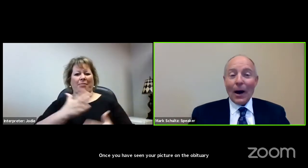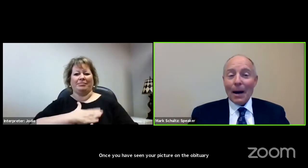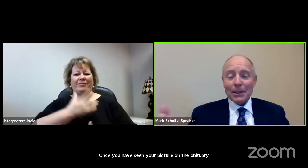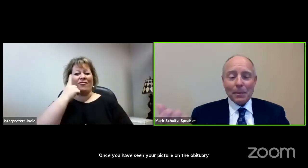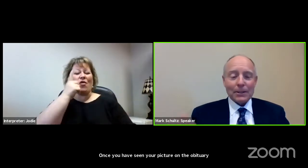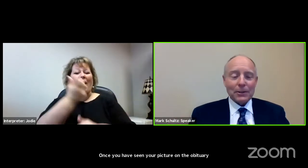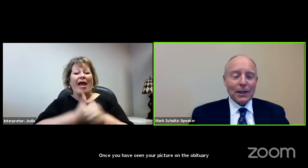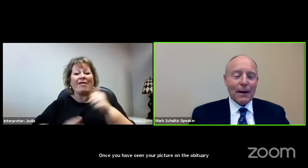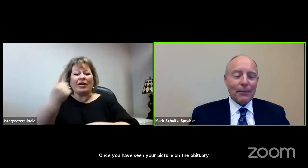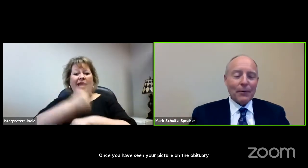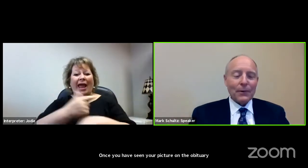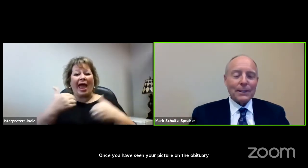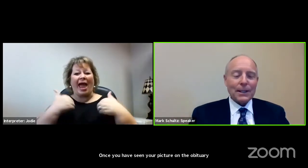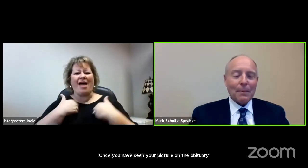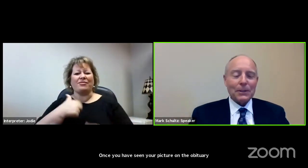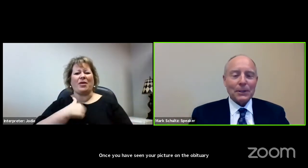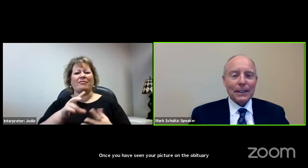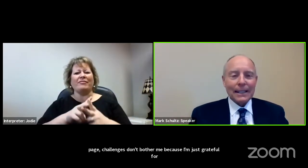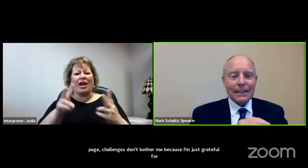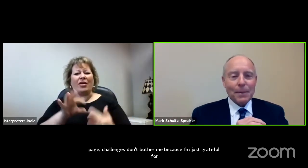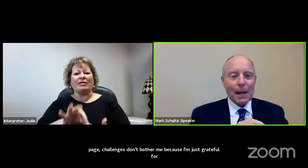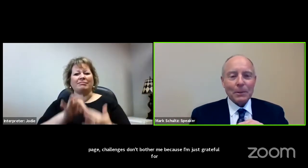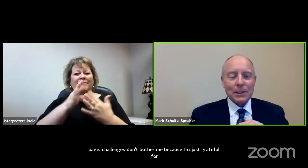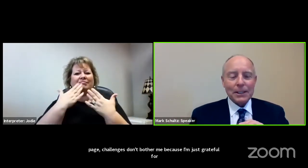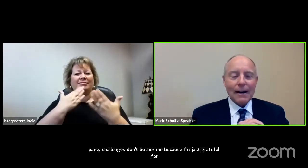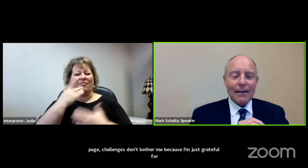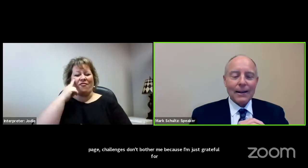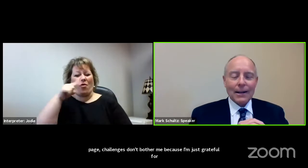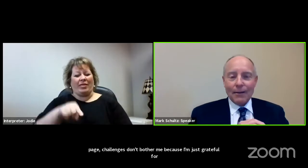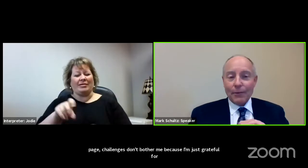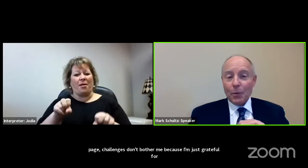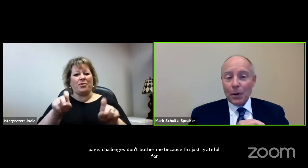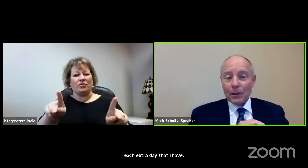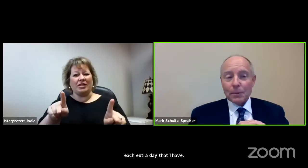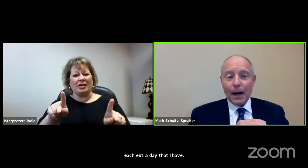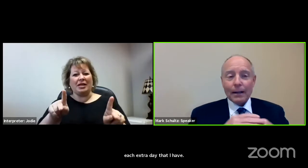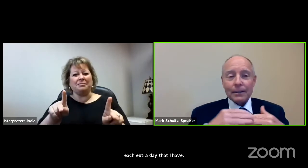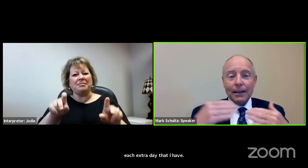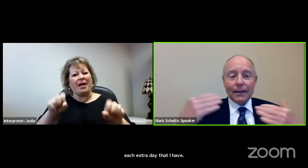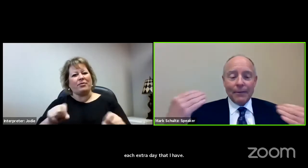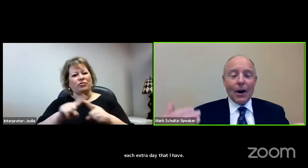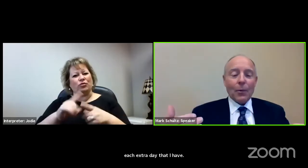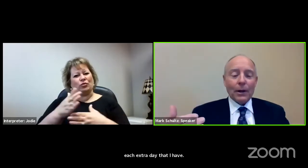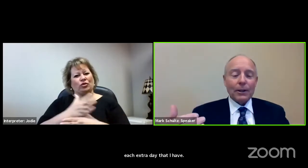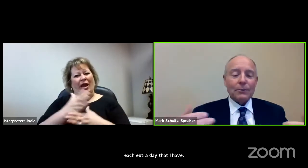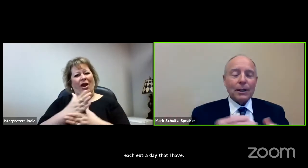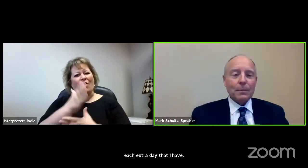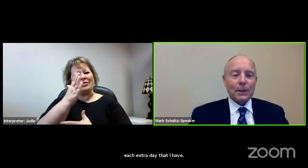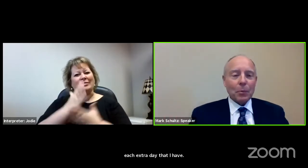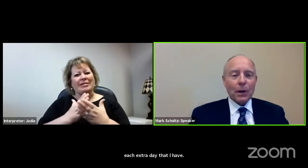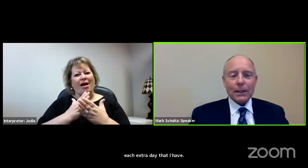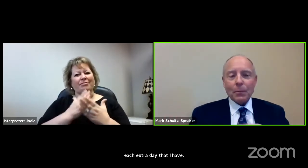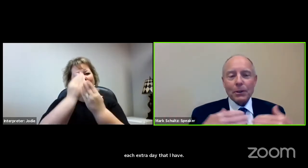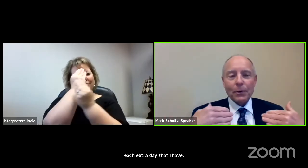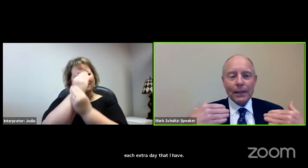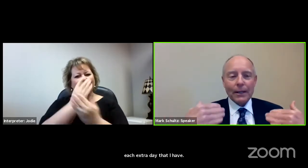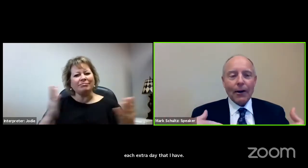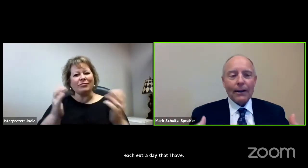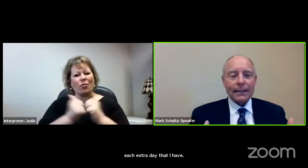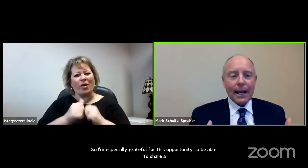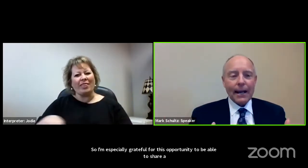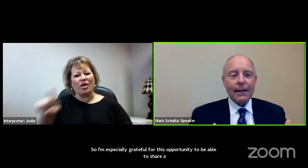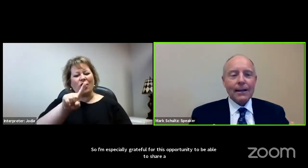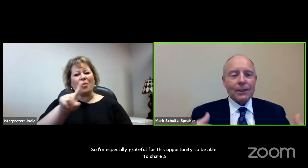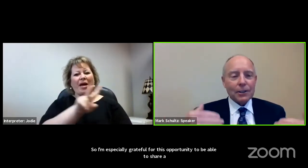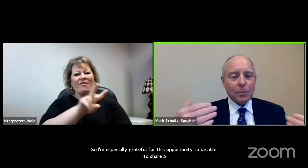So I'm especially grateful for this opportunity to be able to share a few words about VR 100 but the work that we're doing